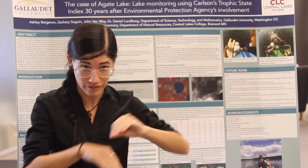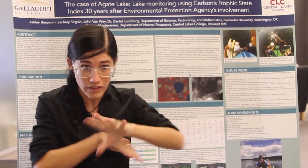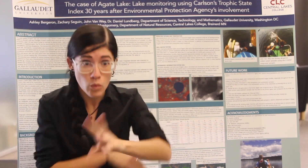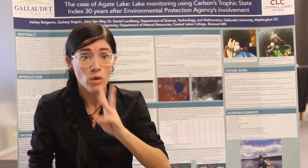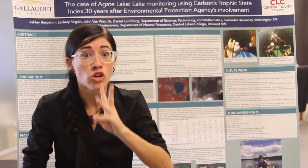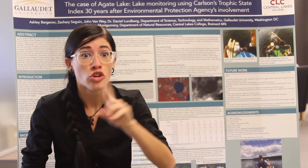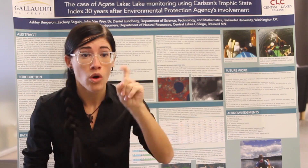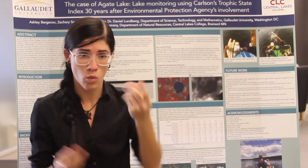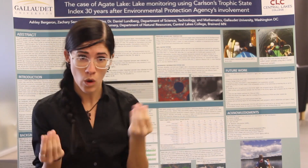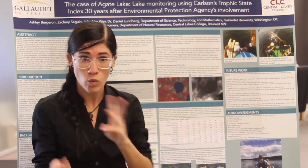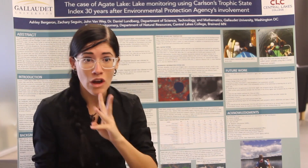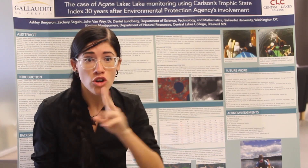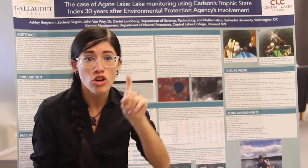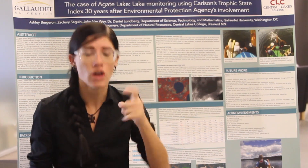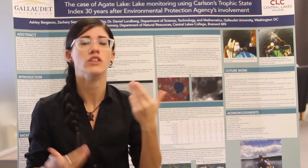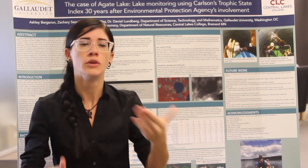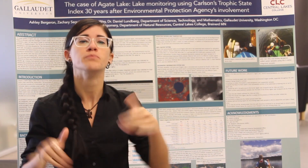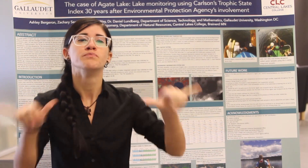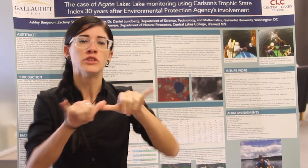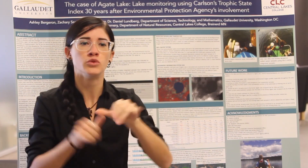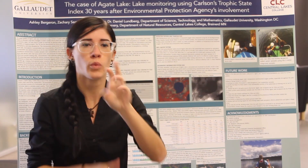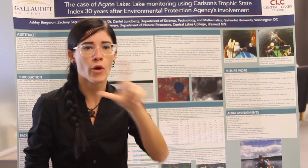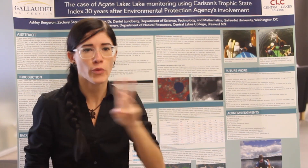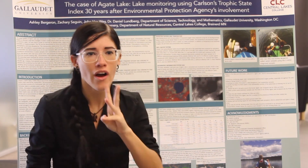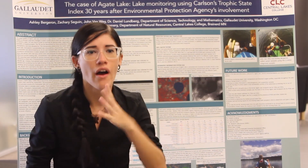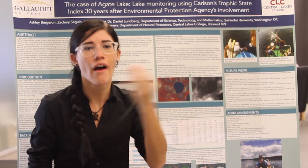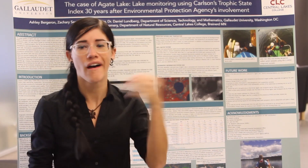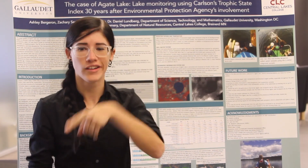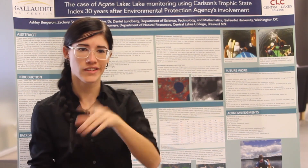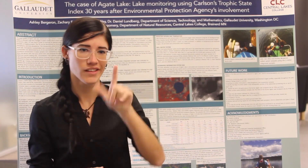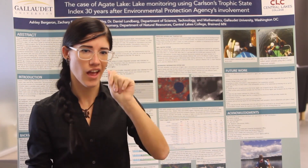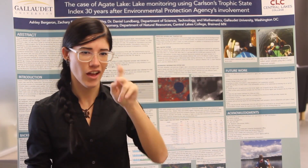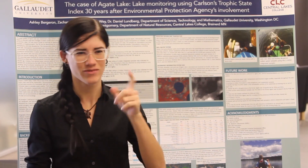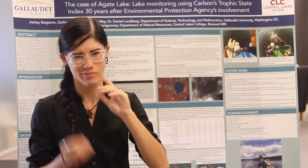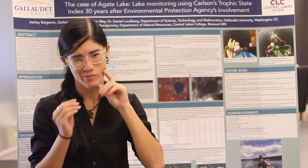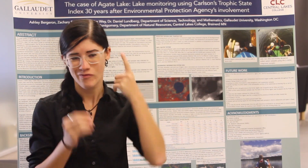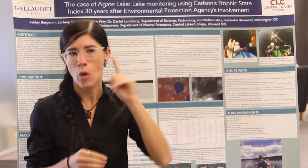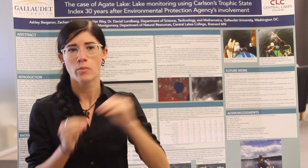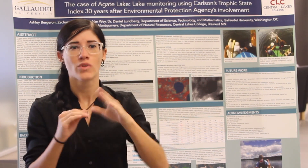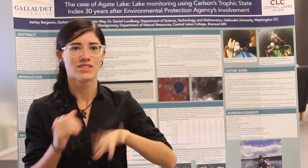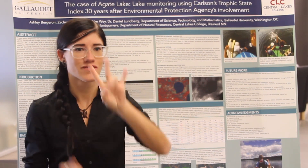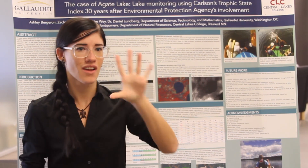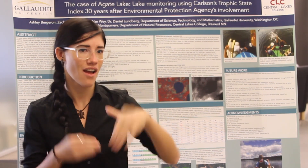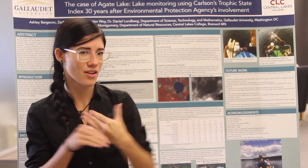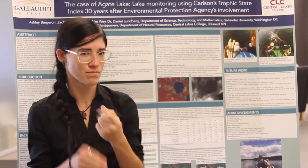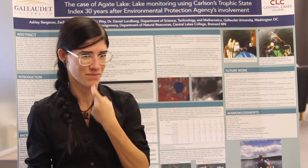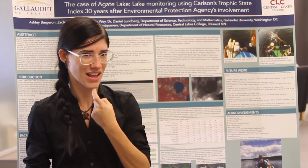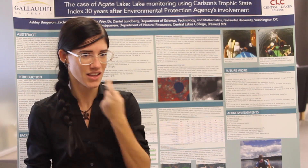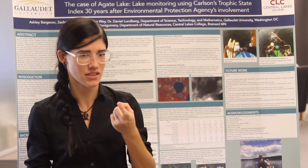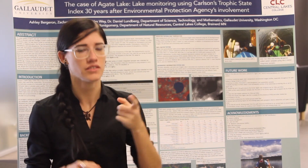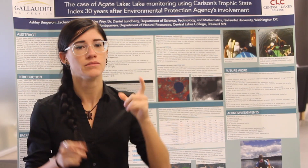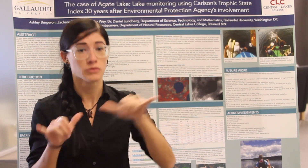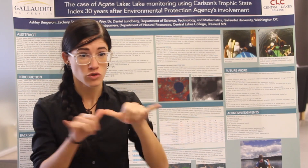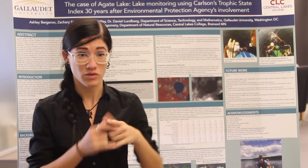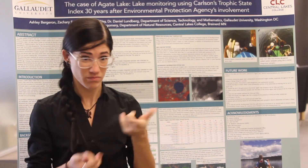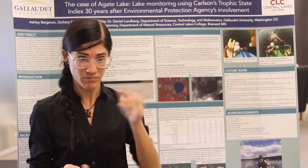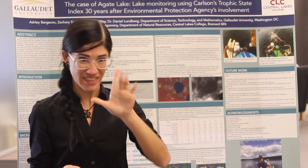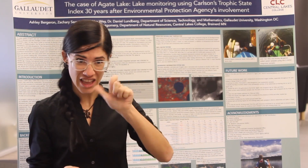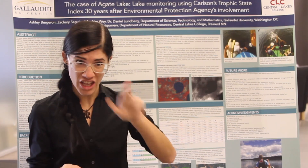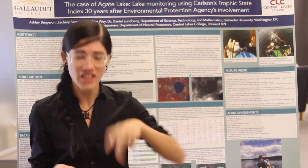chemicals and whether there's an impact on the area's groundwater, well water, and the lake. We tested for 75 metals and concluded that the water is